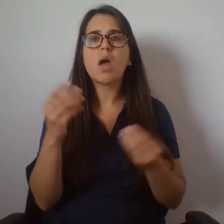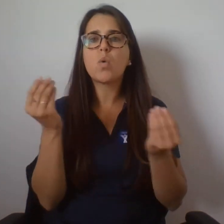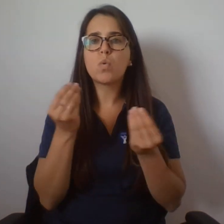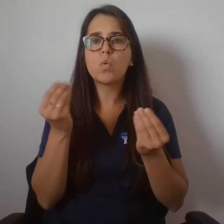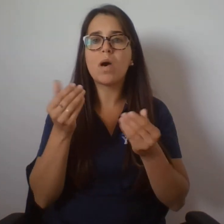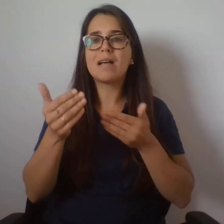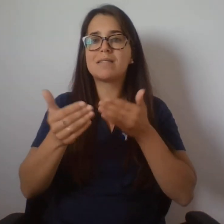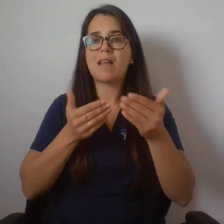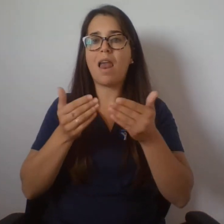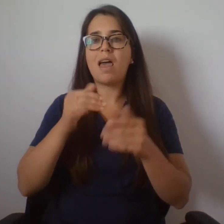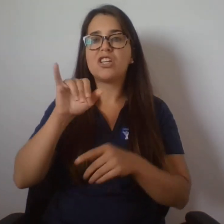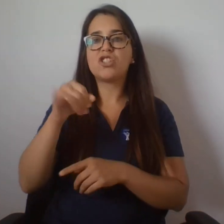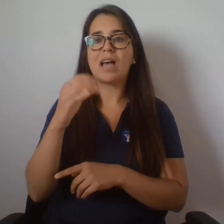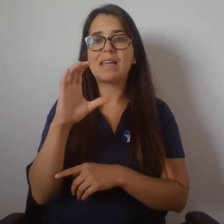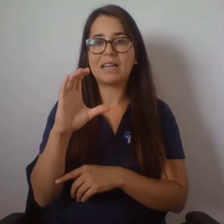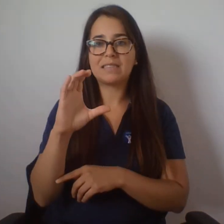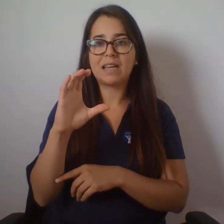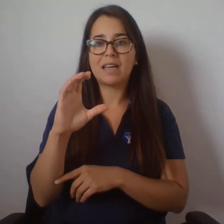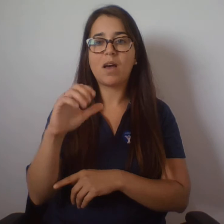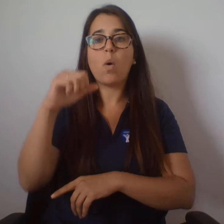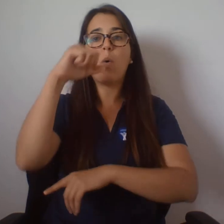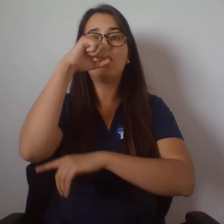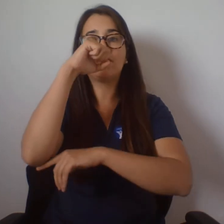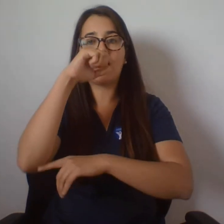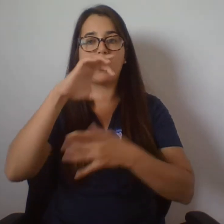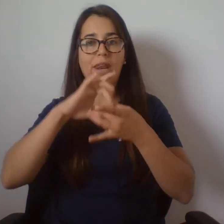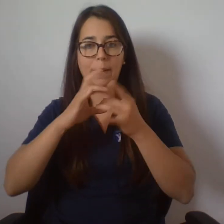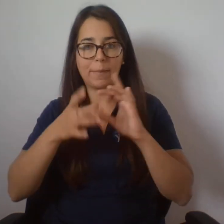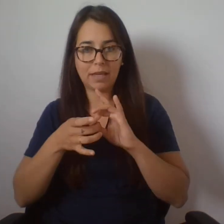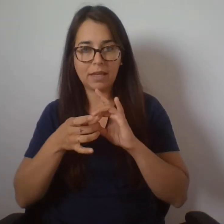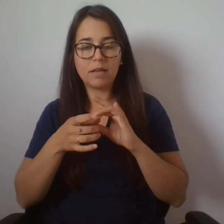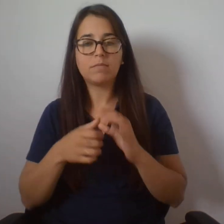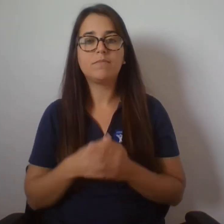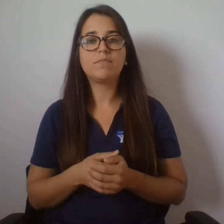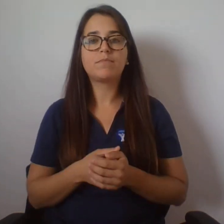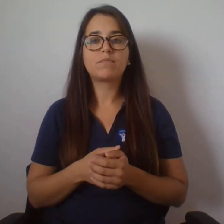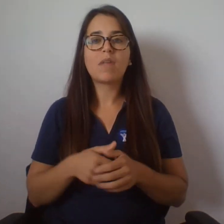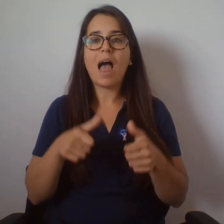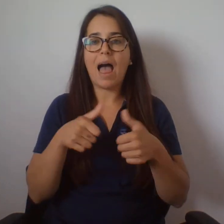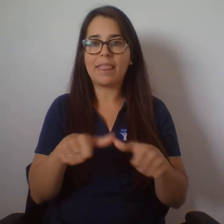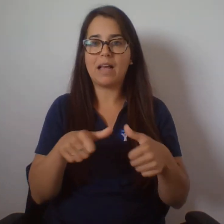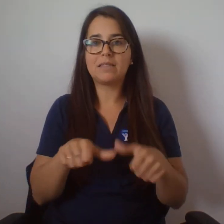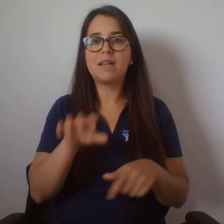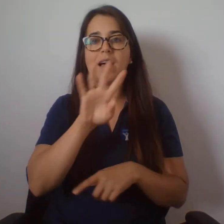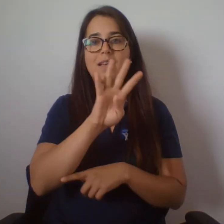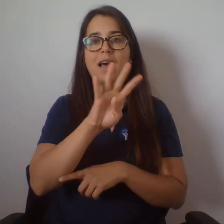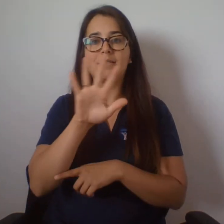And I get and I get